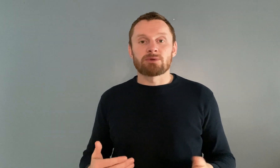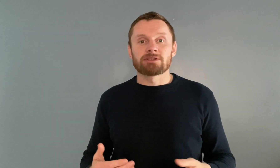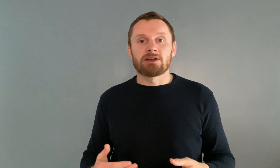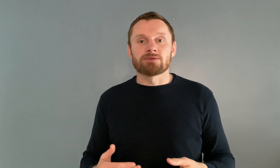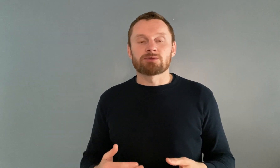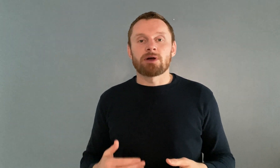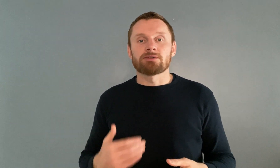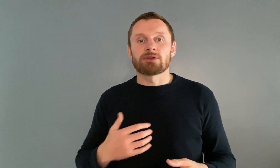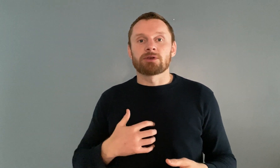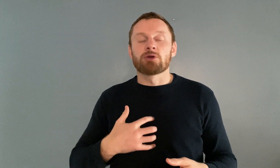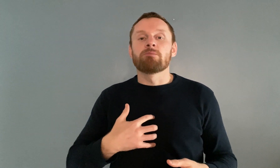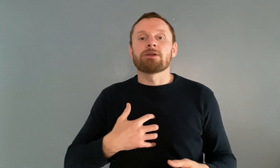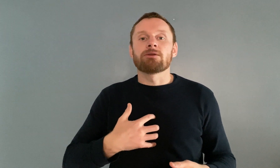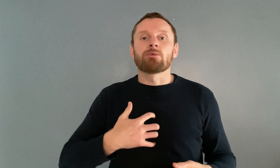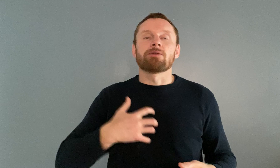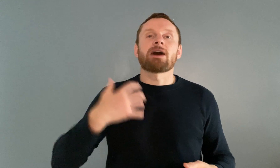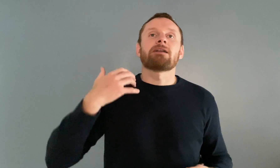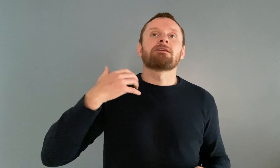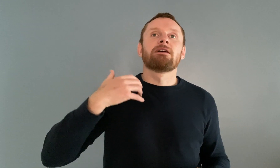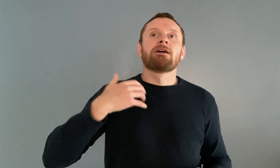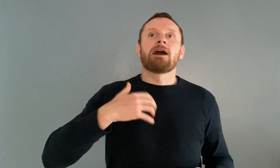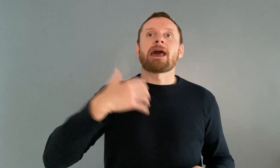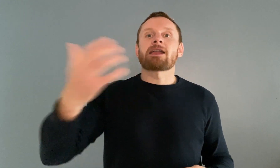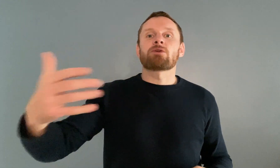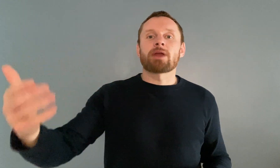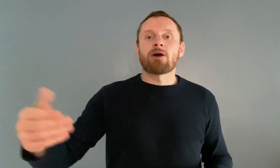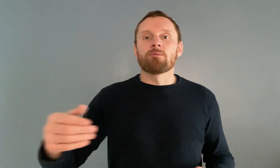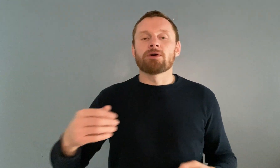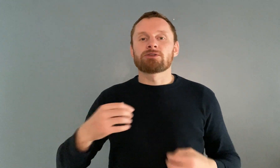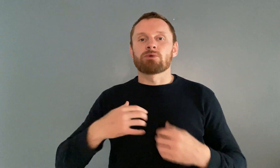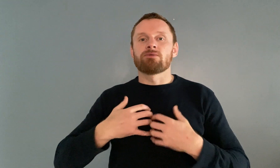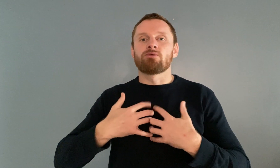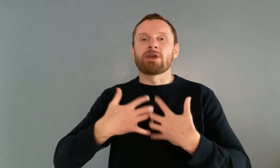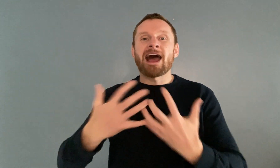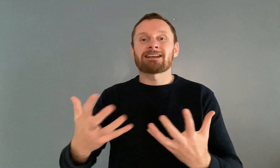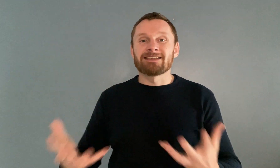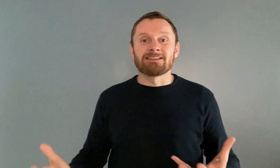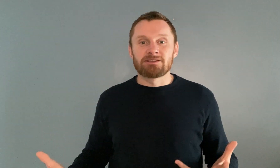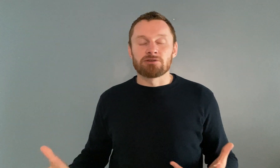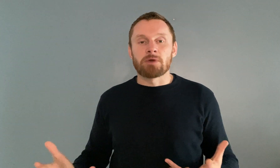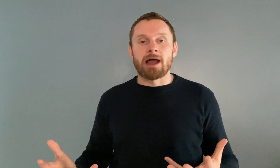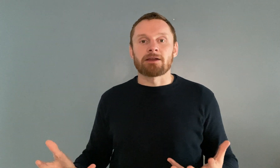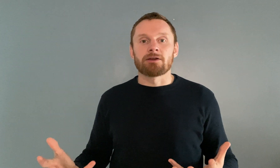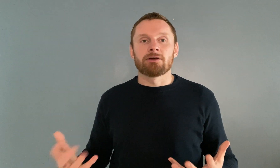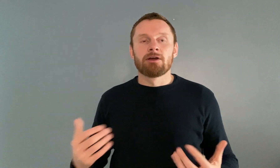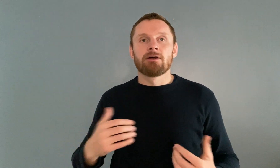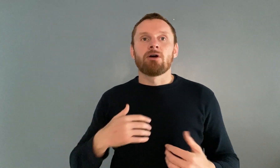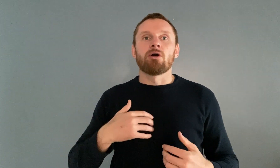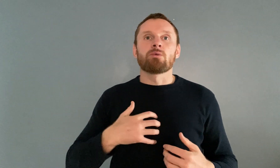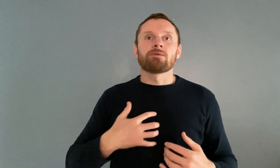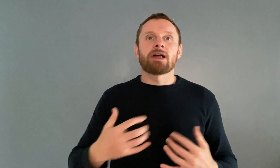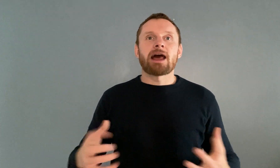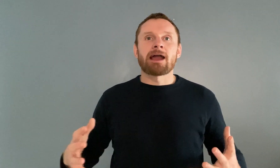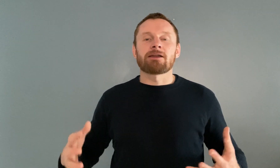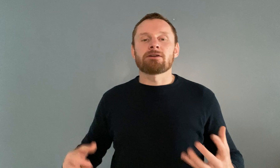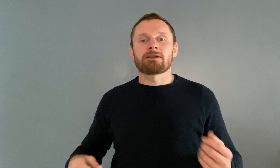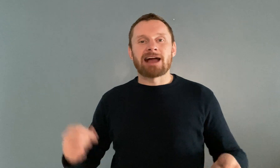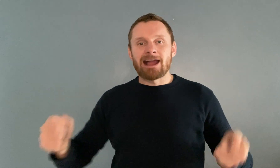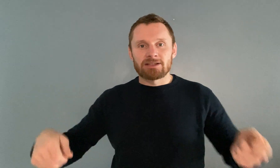to ourselves as well so it could be that we've had an angry outburst we've reacted to anger or we've let anger act